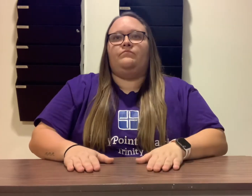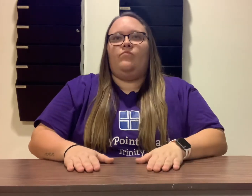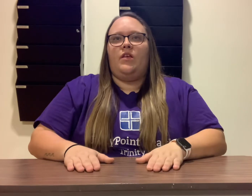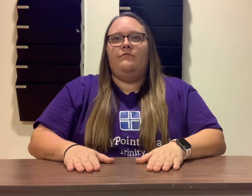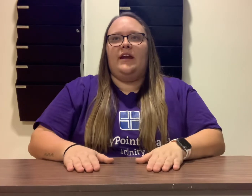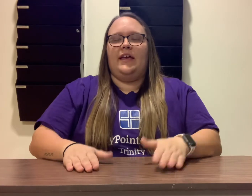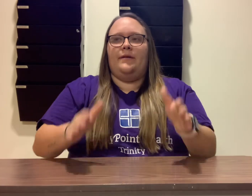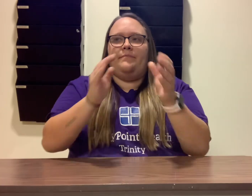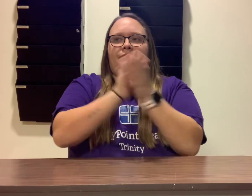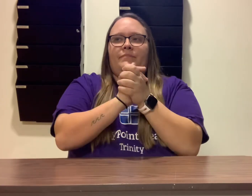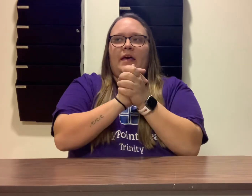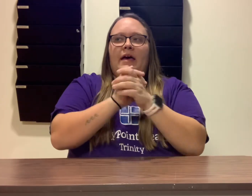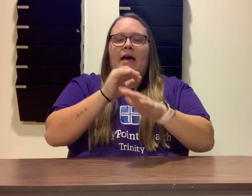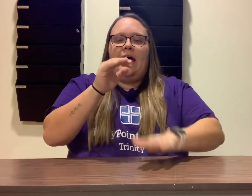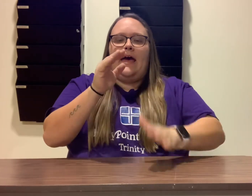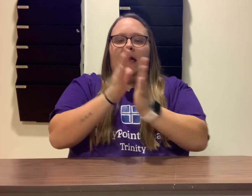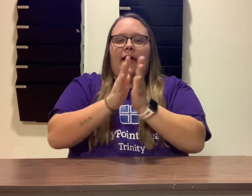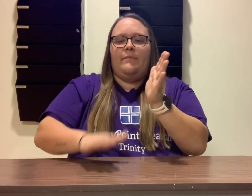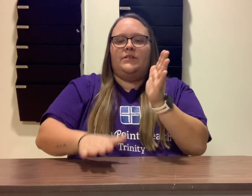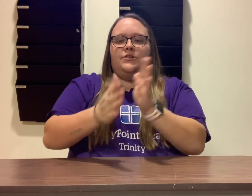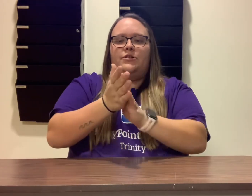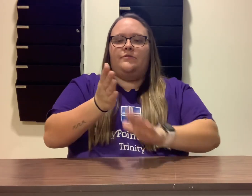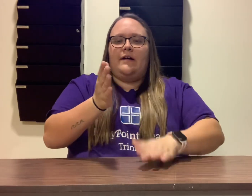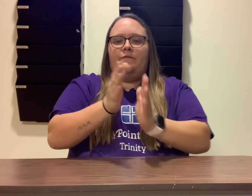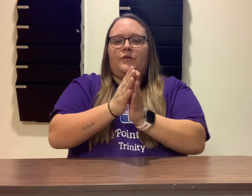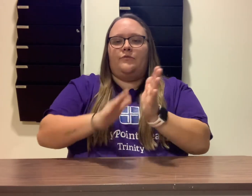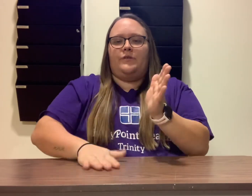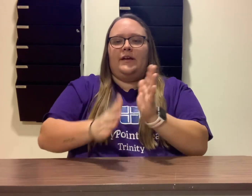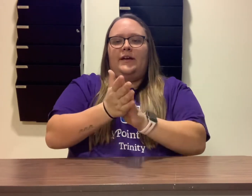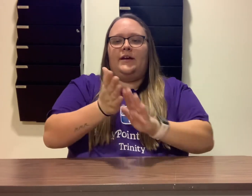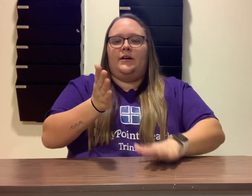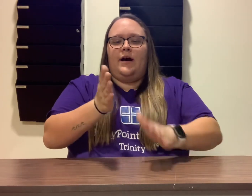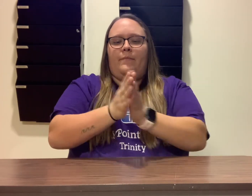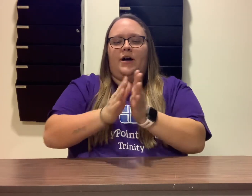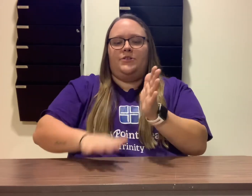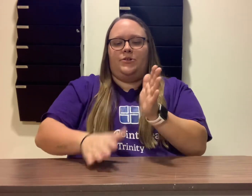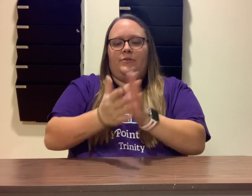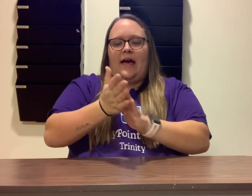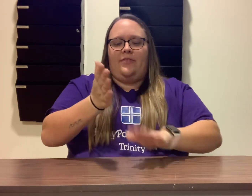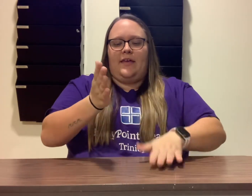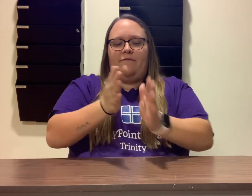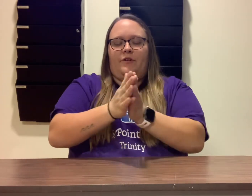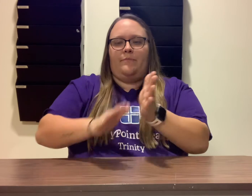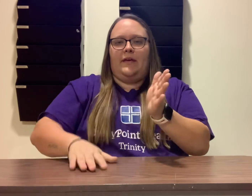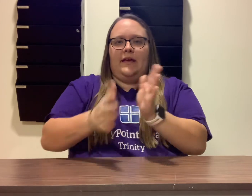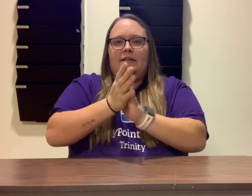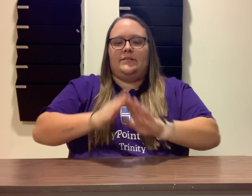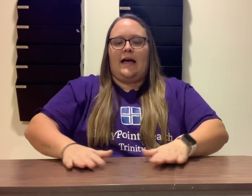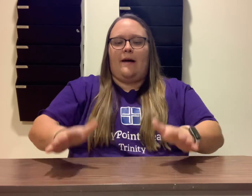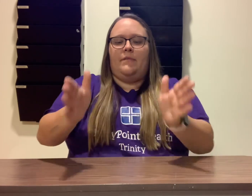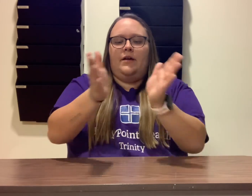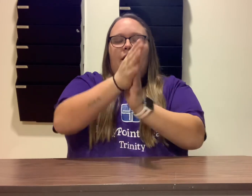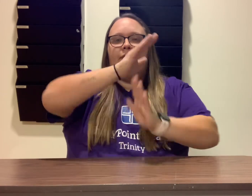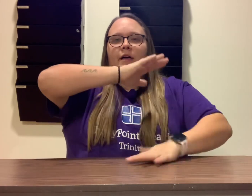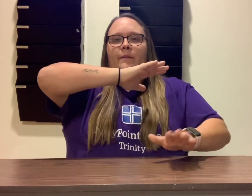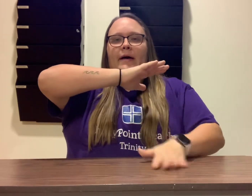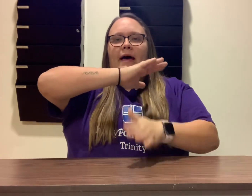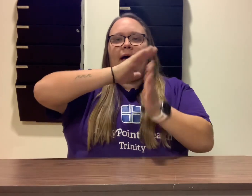Ready? Hey Mr. Referee, come on do that thing for me and slap the mat.